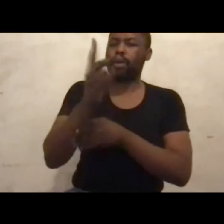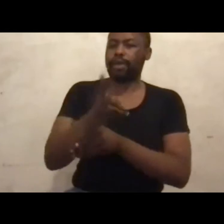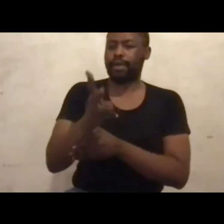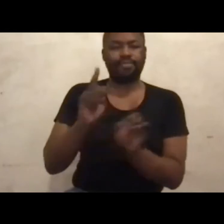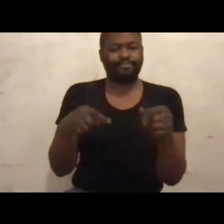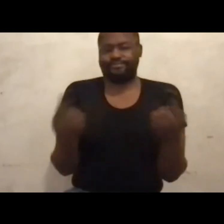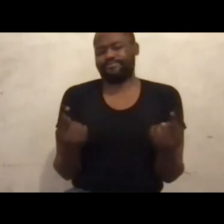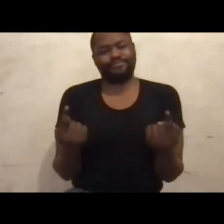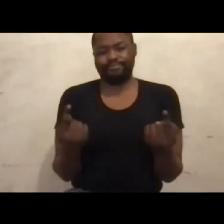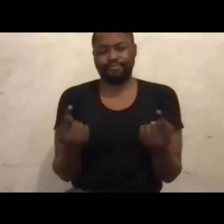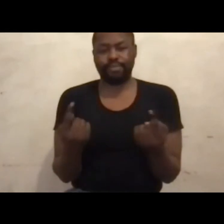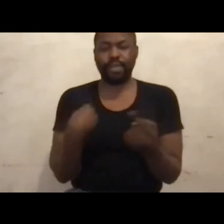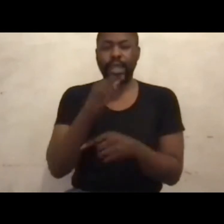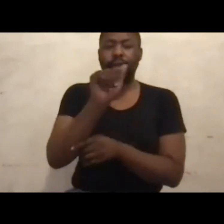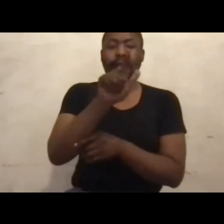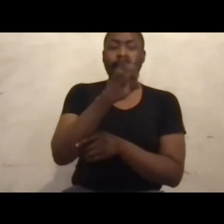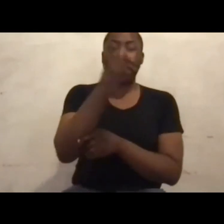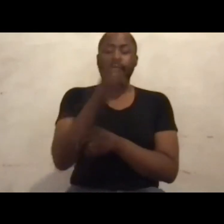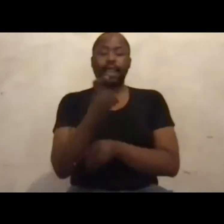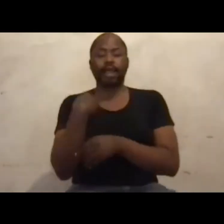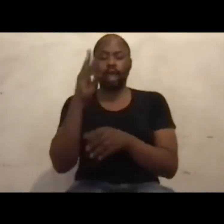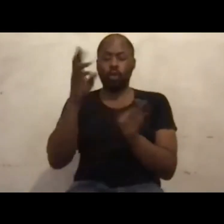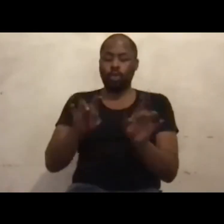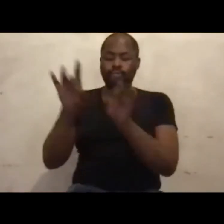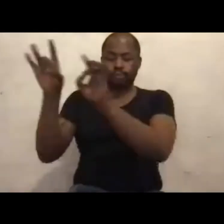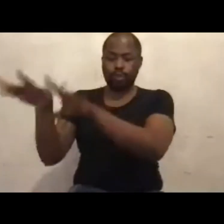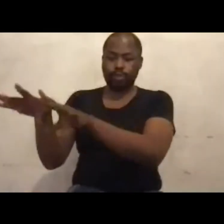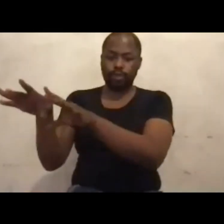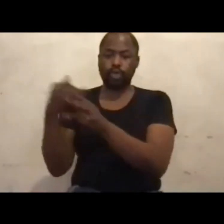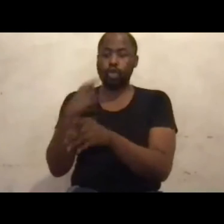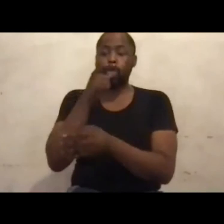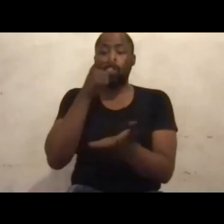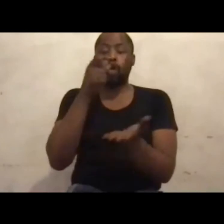Alex, I'm going to hand over to you. Your comment or question?